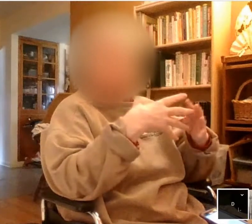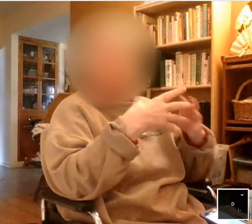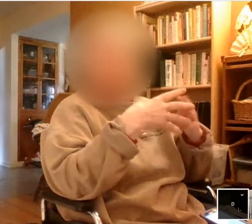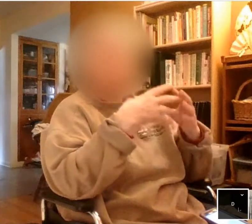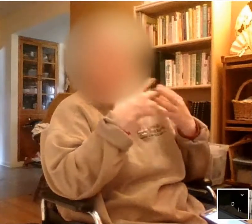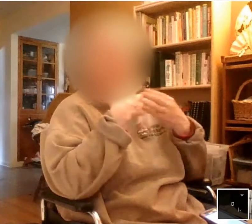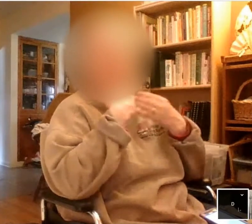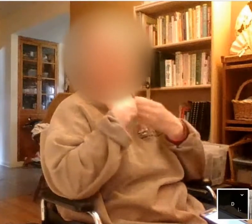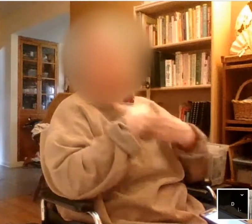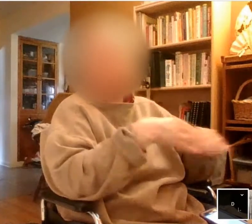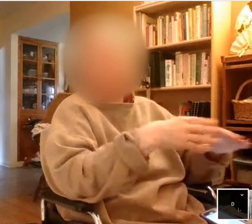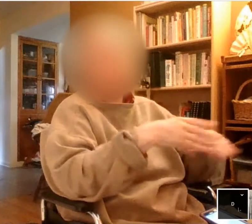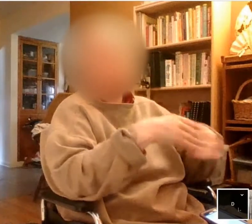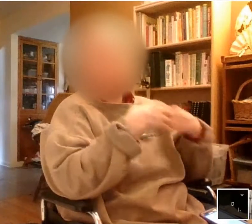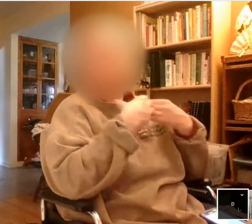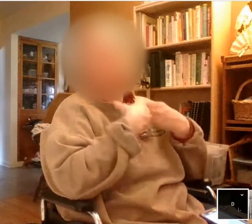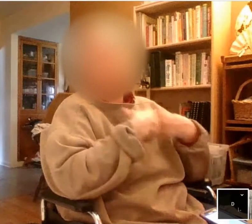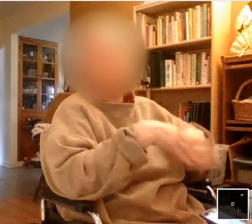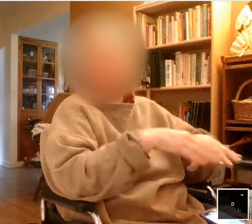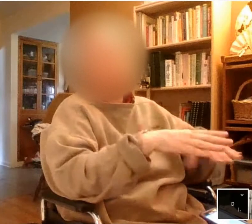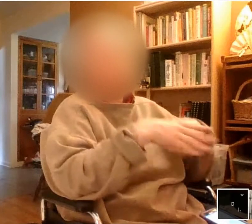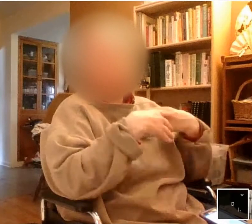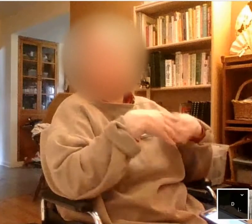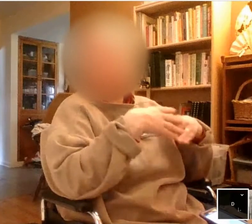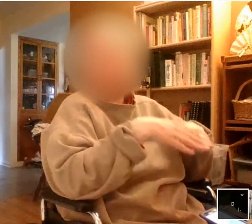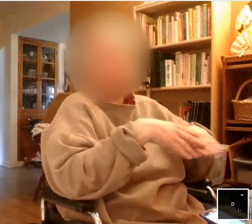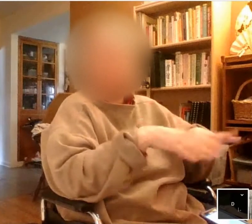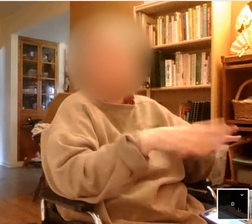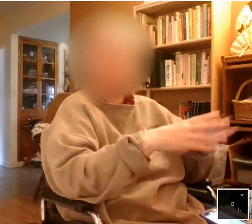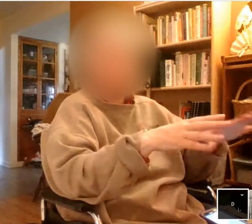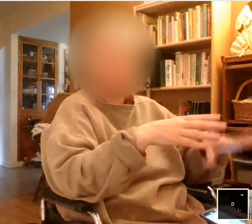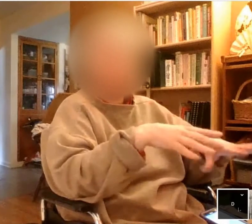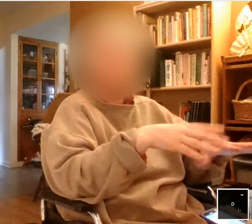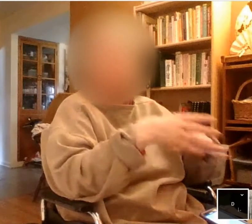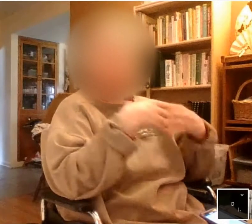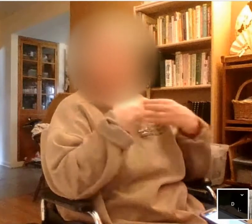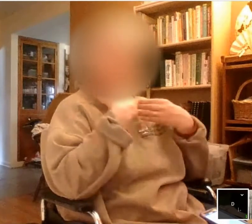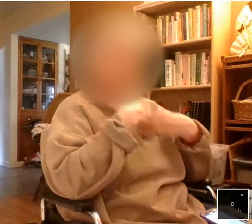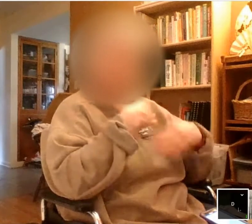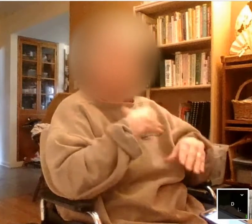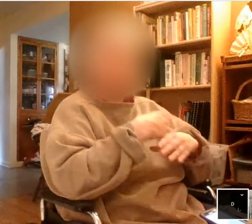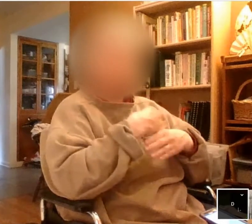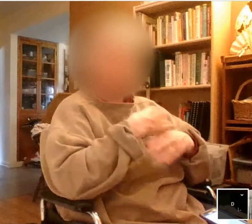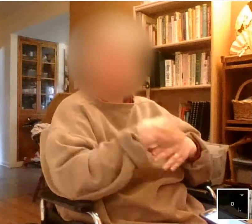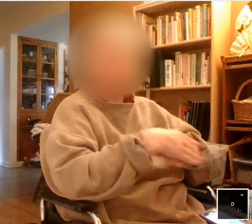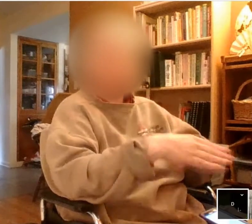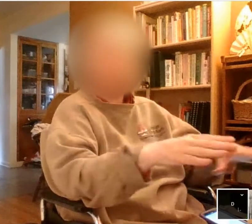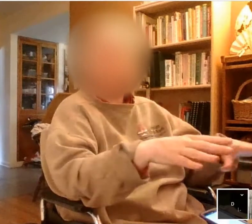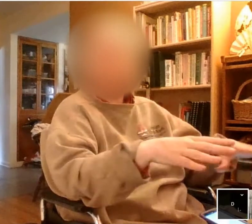blocks, and now I do feel more like I'm a rope laying on the table. It's not perfect, but just a lot more smooth,